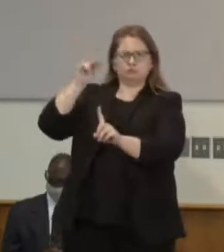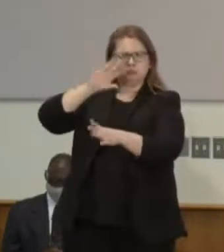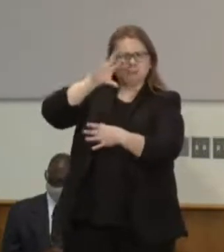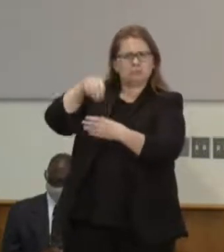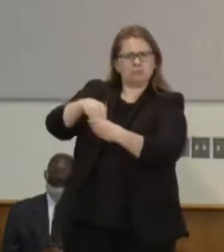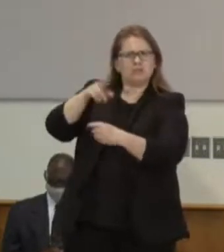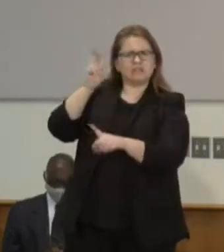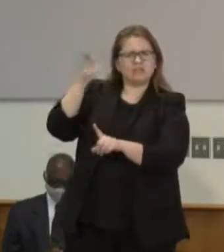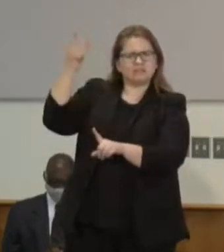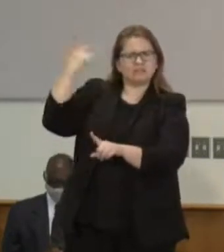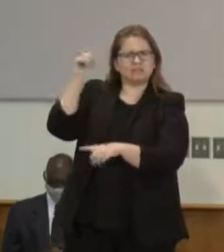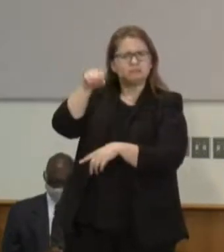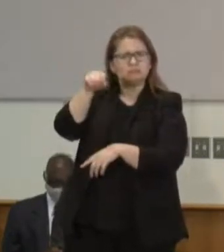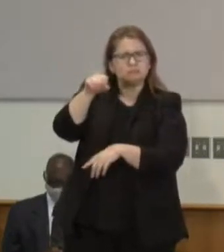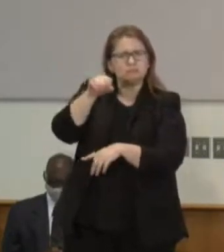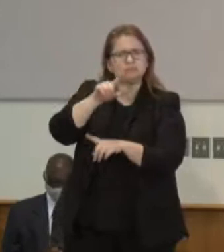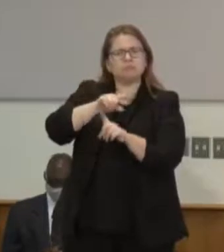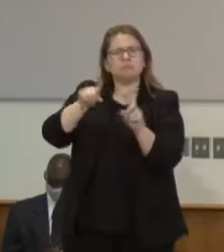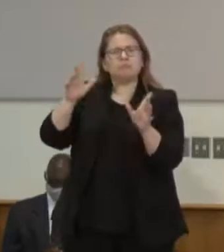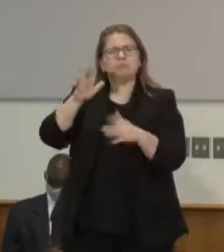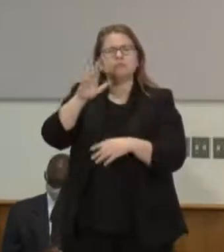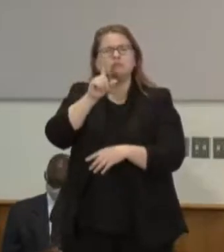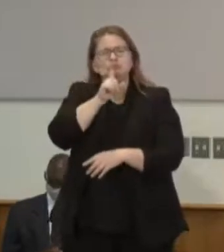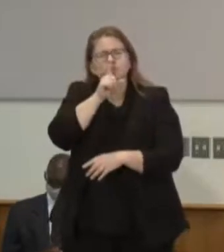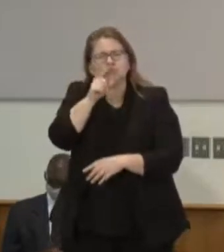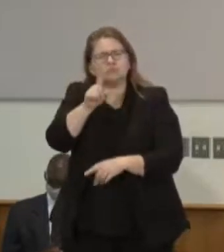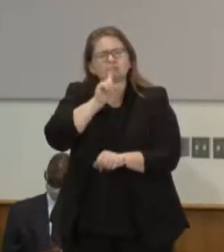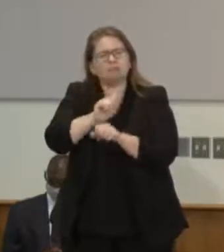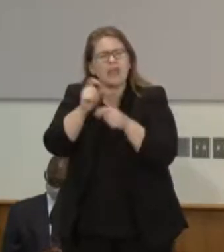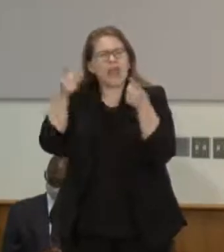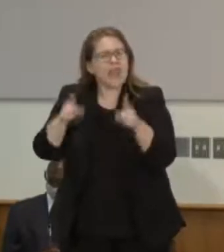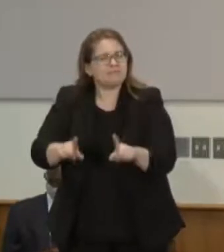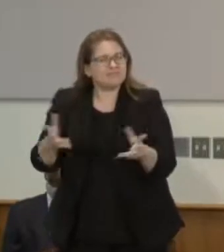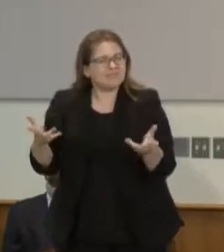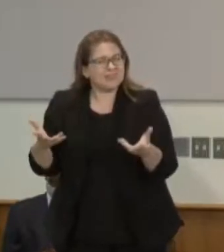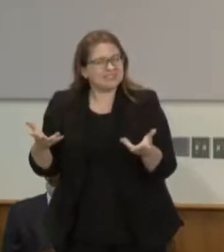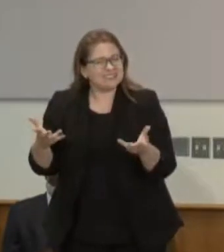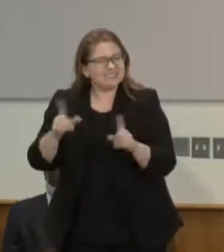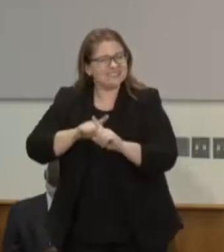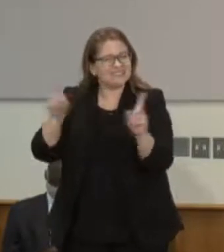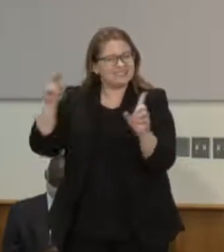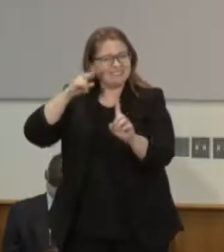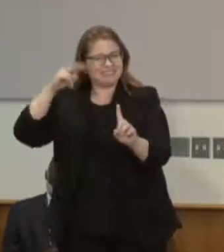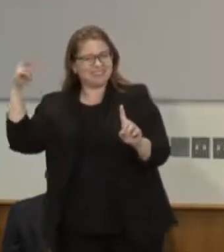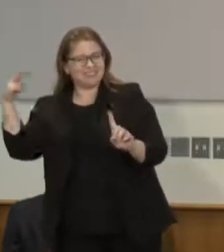say we've had these conversations for a long time to answer your question Tom I was one of